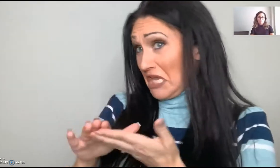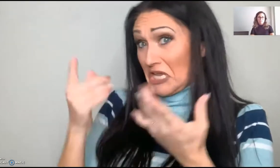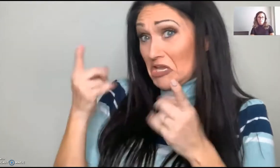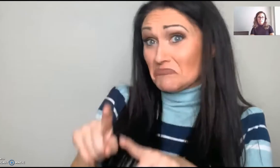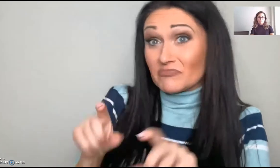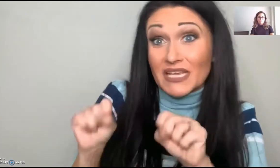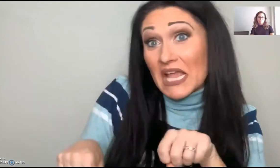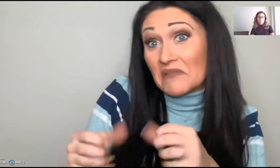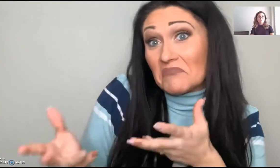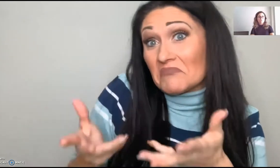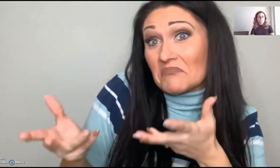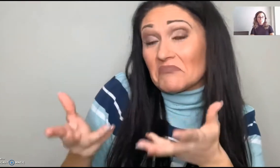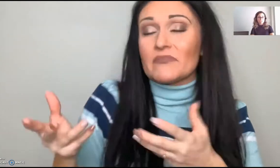And if you support each other,